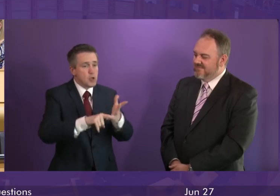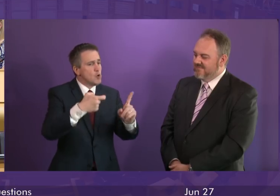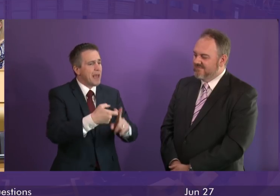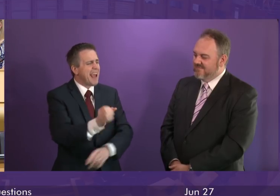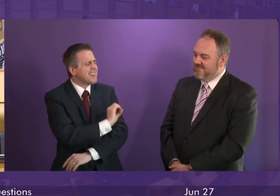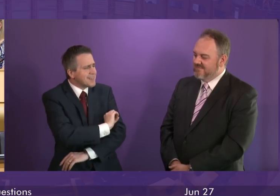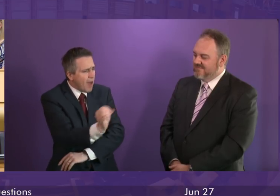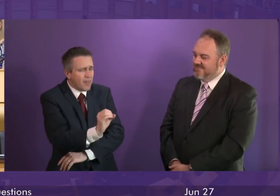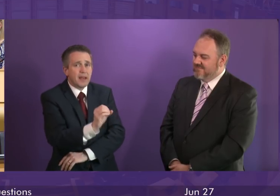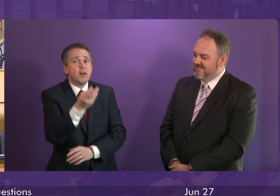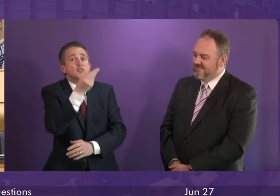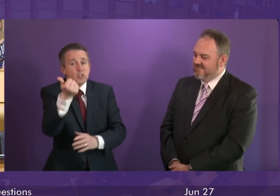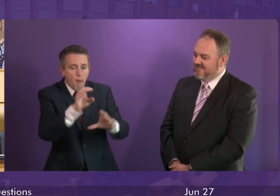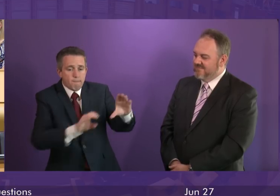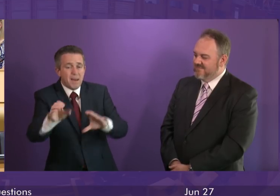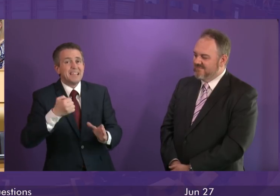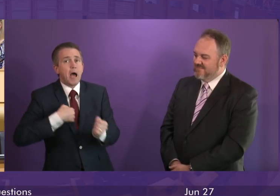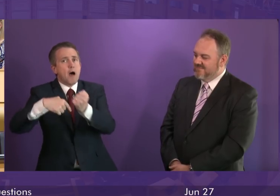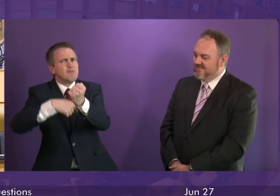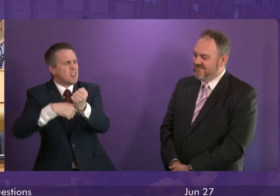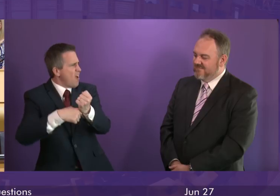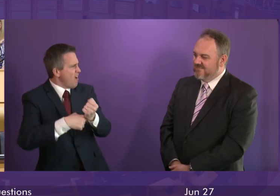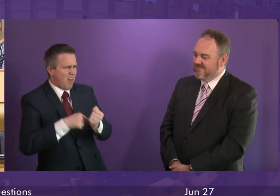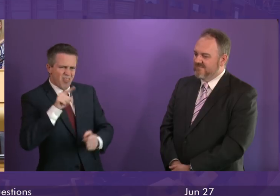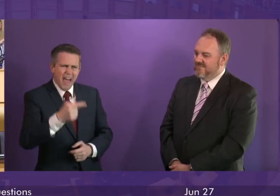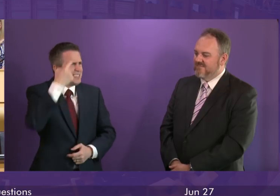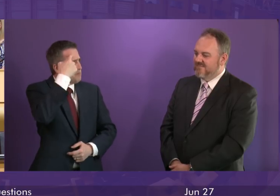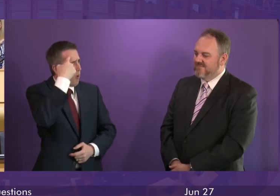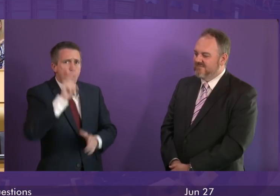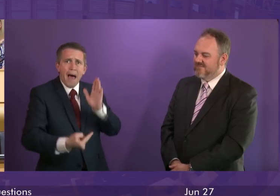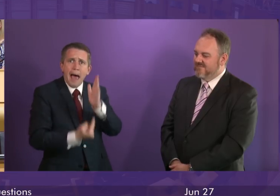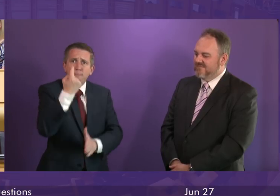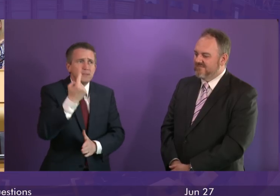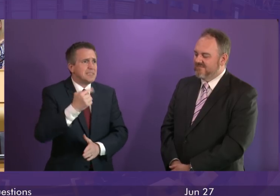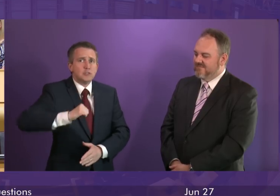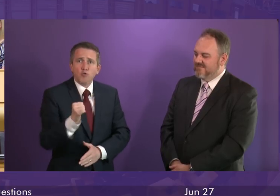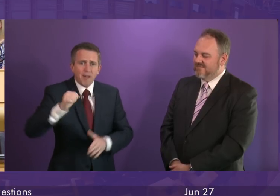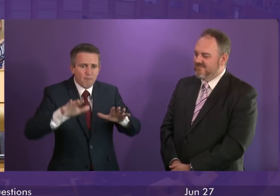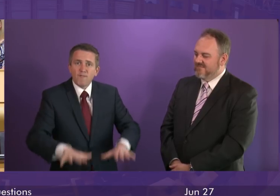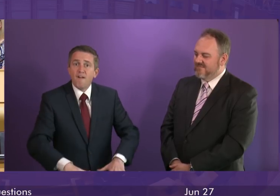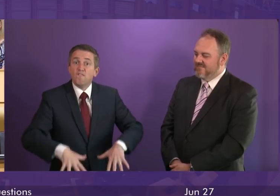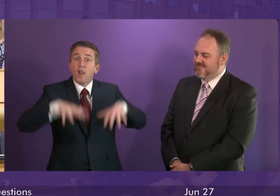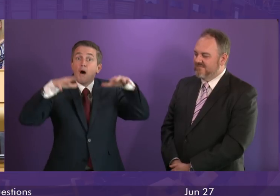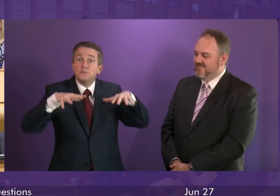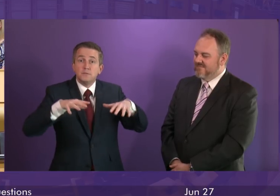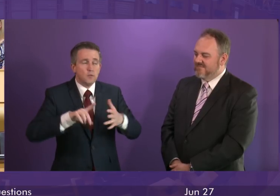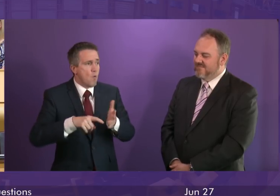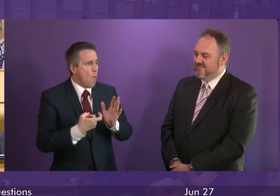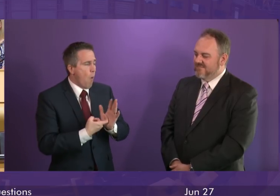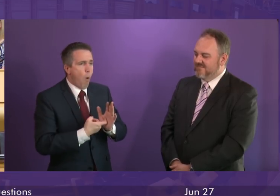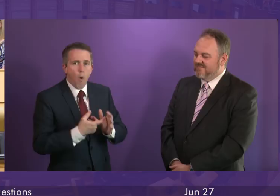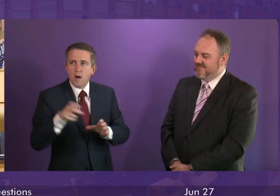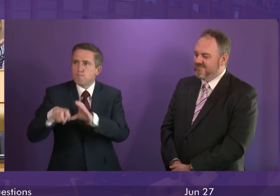it into reserves. I think that's common sense. What if we have a major flooding incident? What if we have to respond